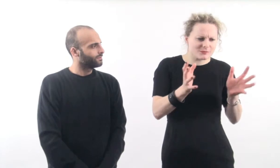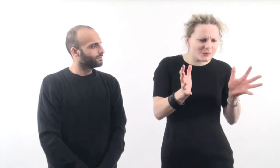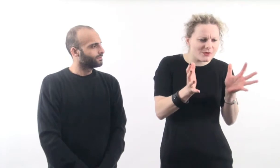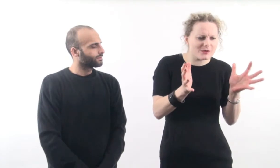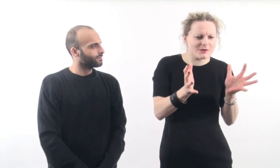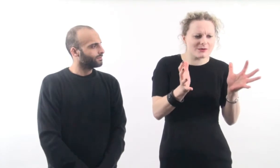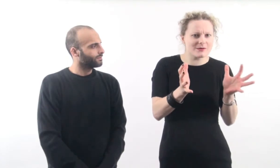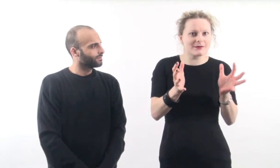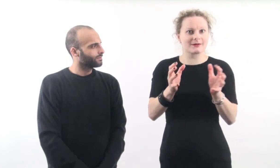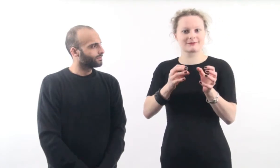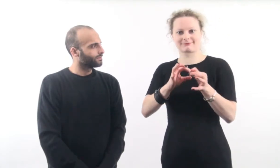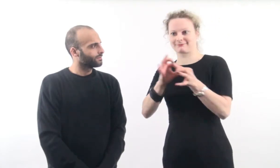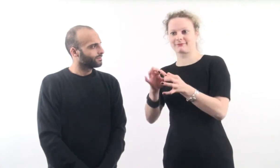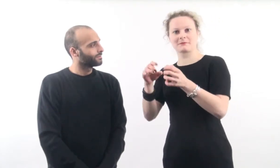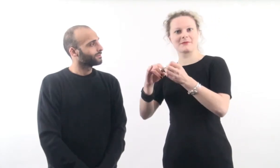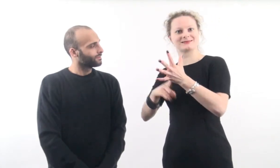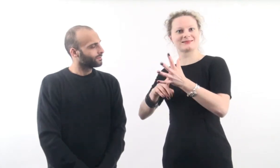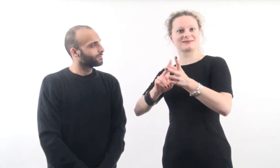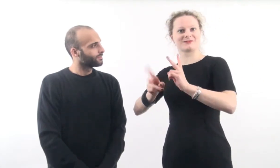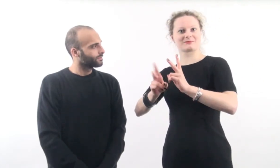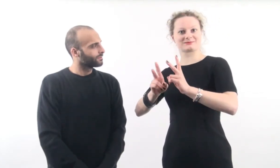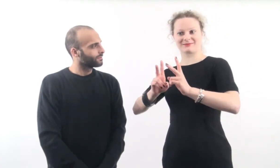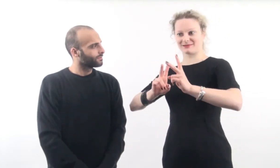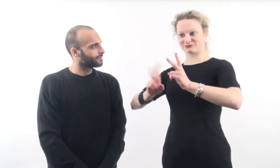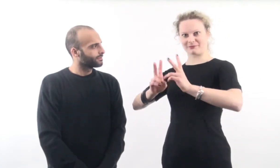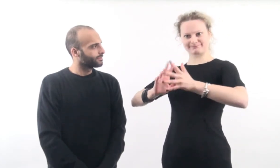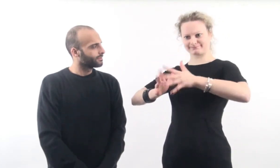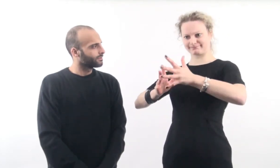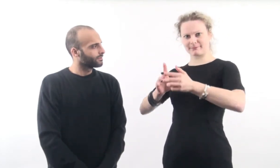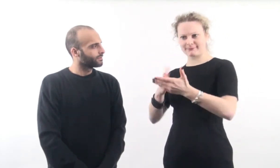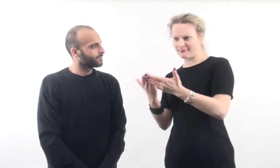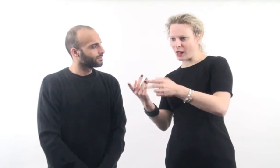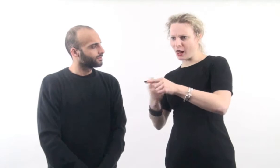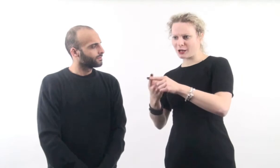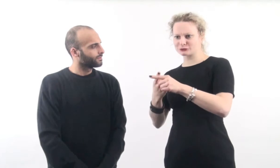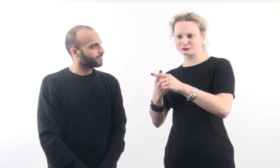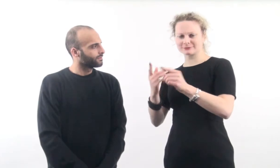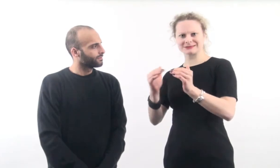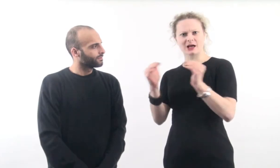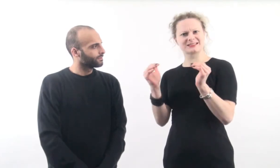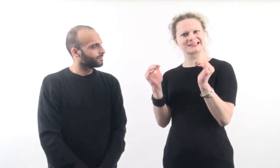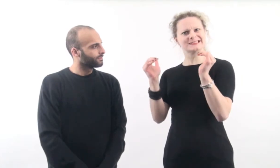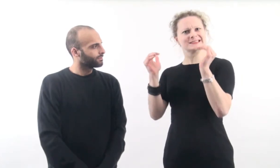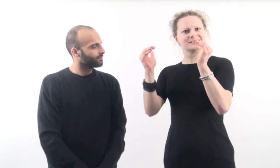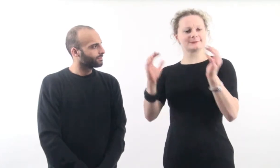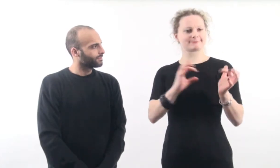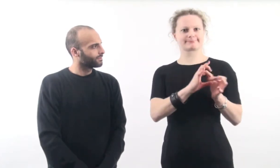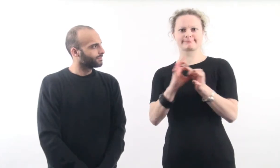developing and promoting awareness of British Sign Language and how this links to increasing interpreter standards.